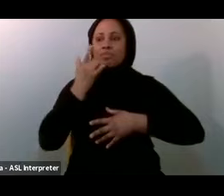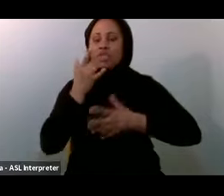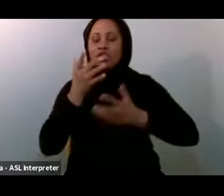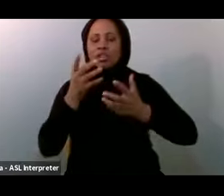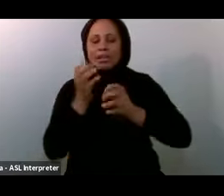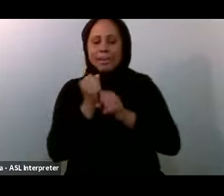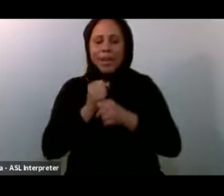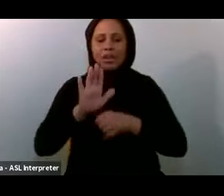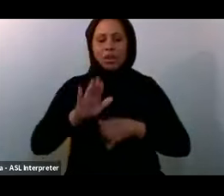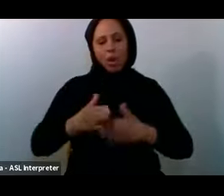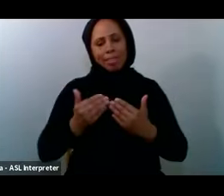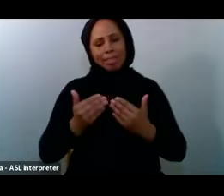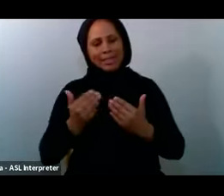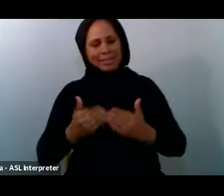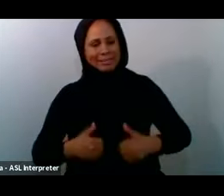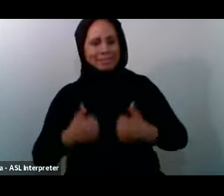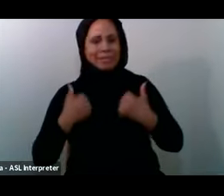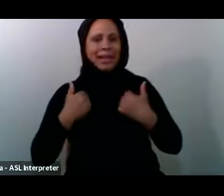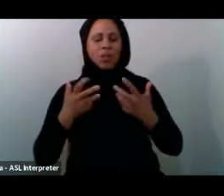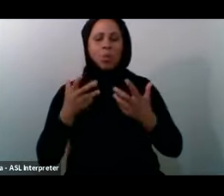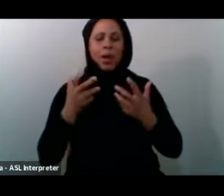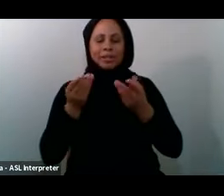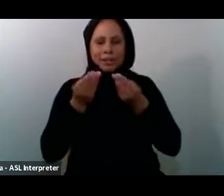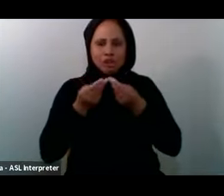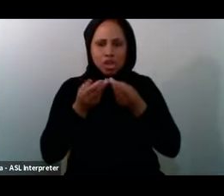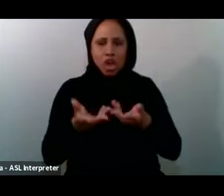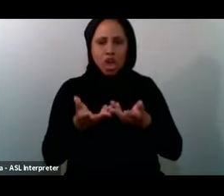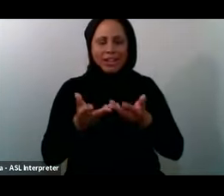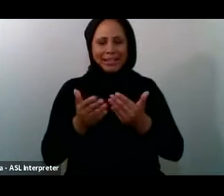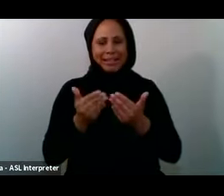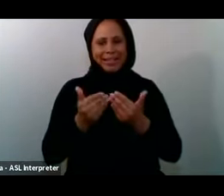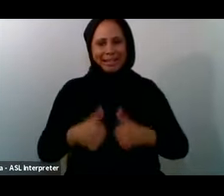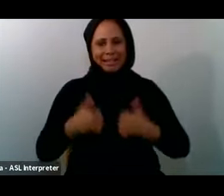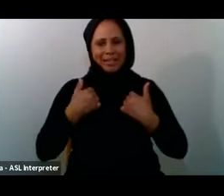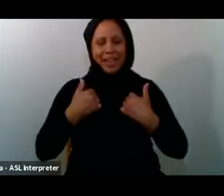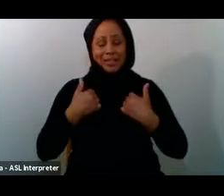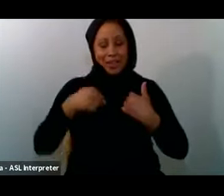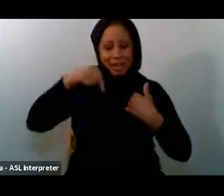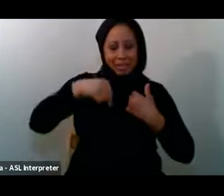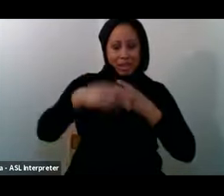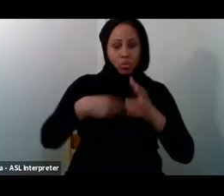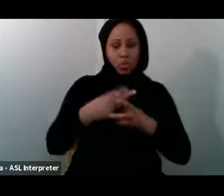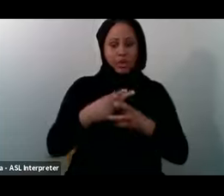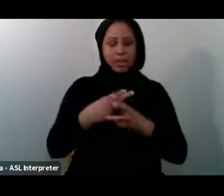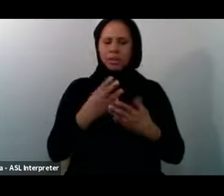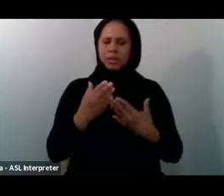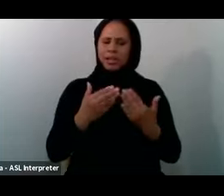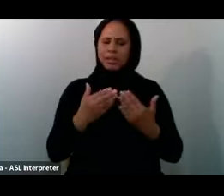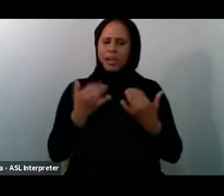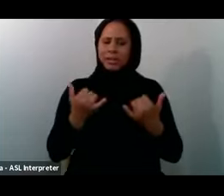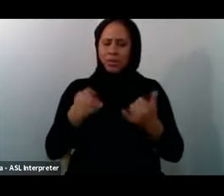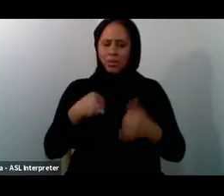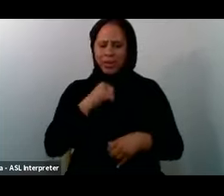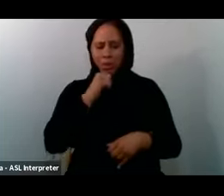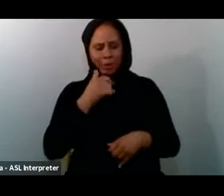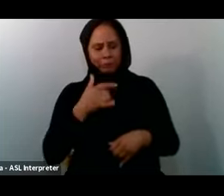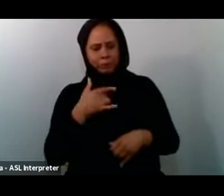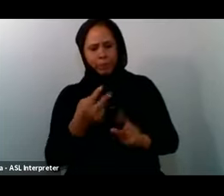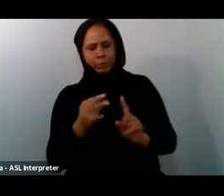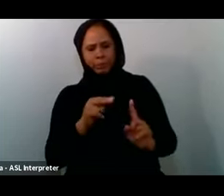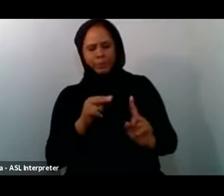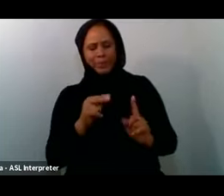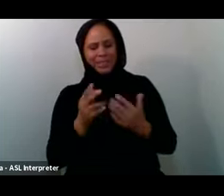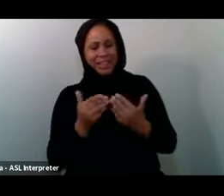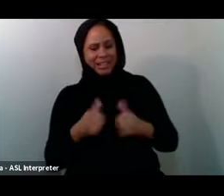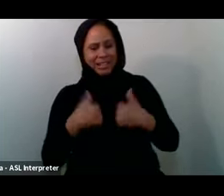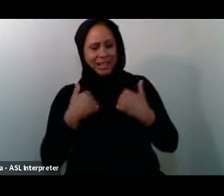you Allah wants to bring Ease in your life In this world Even though We don't perceive That ease But in reality The challenges